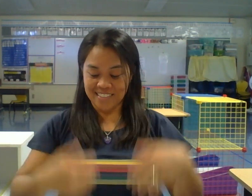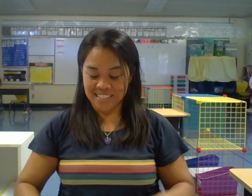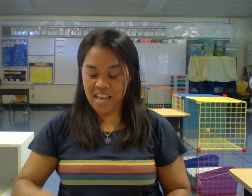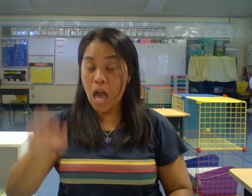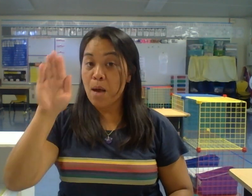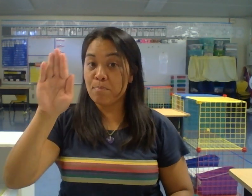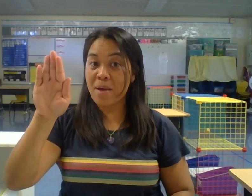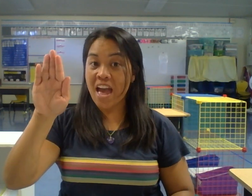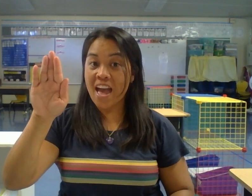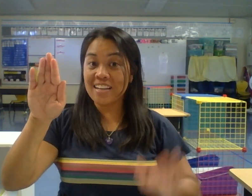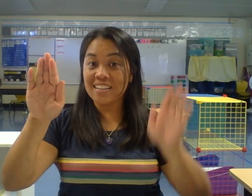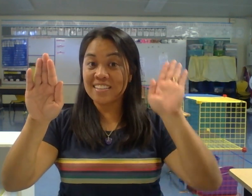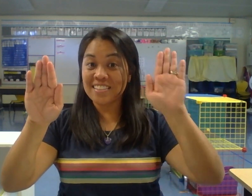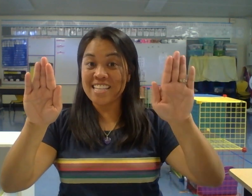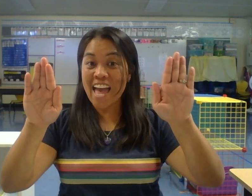Bag Tag.